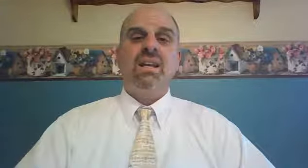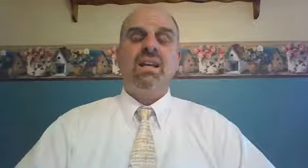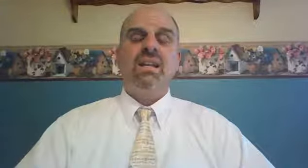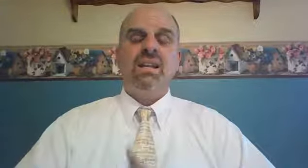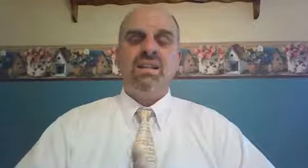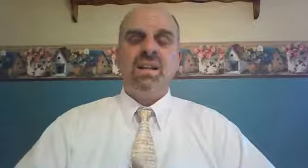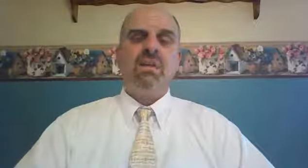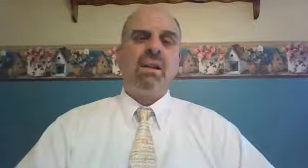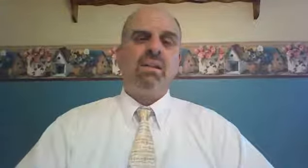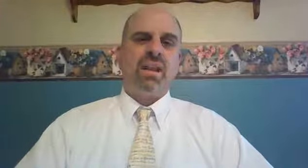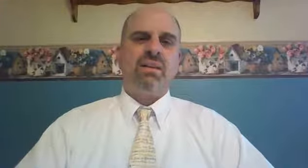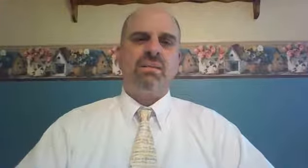Think about that.